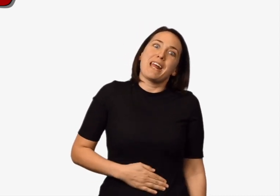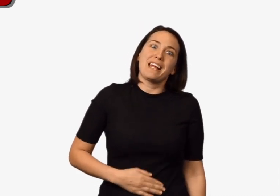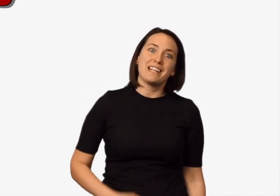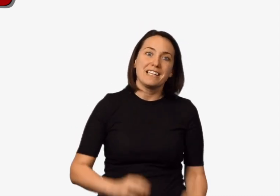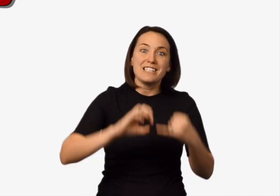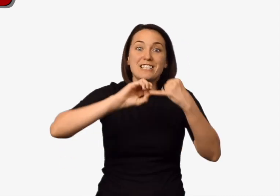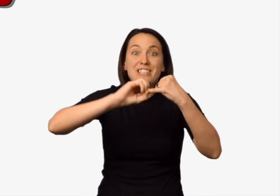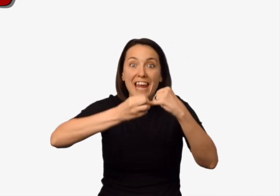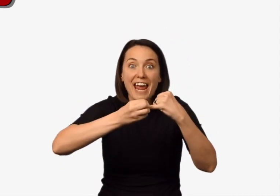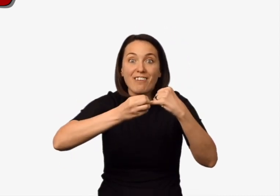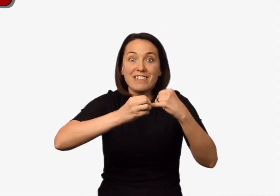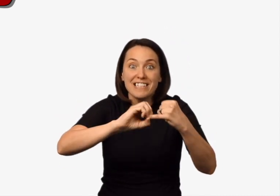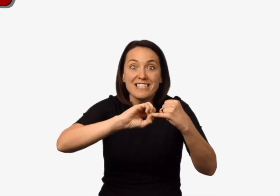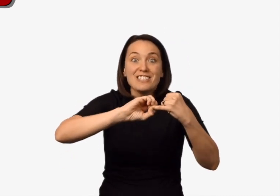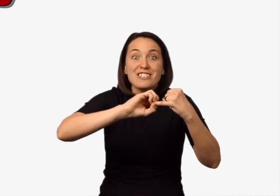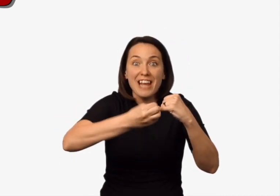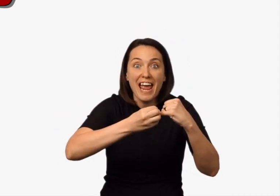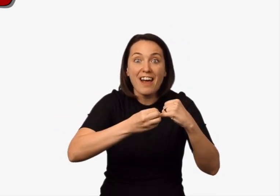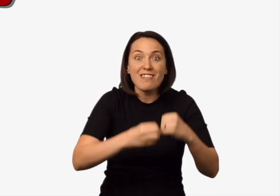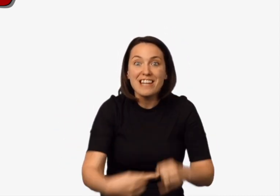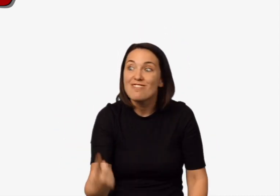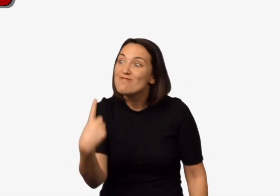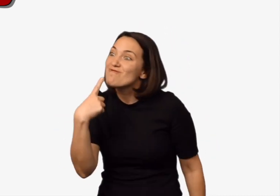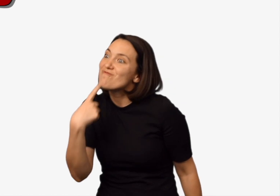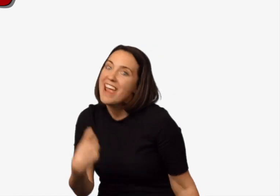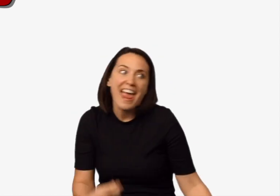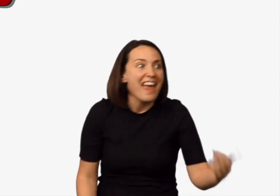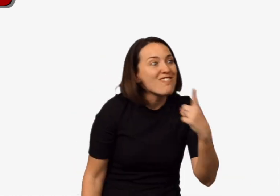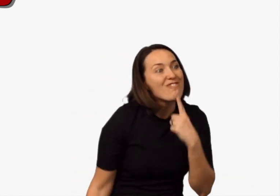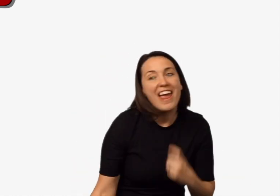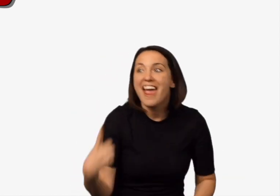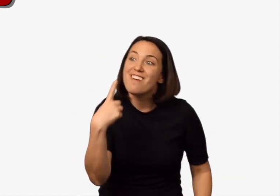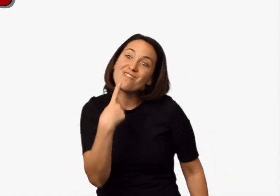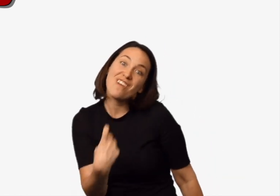yum. Cherry, cherry. Red, red, red.